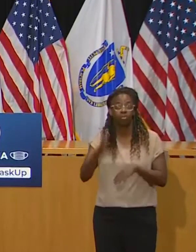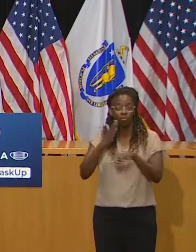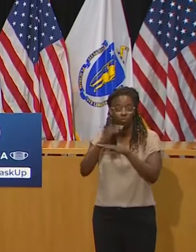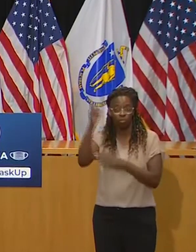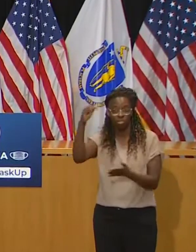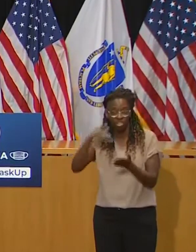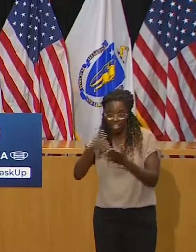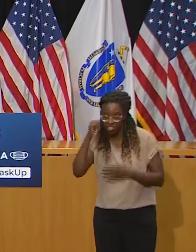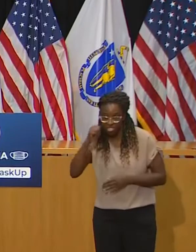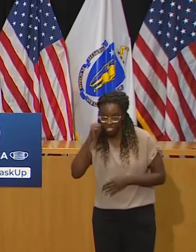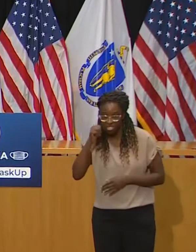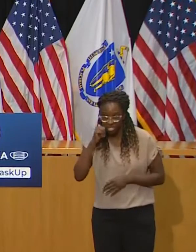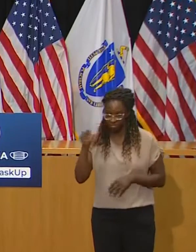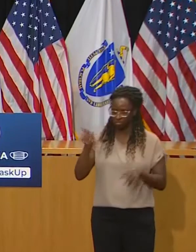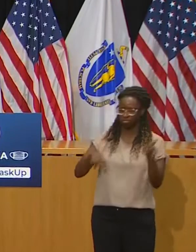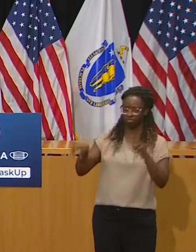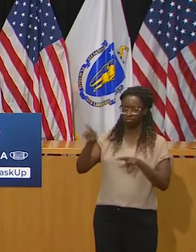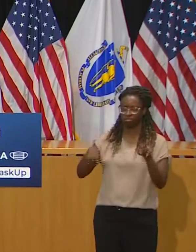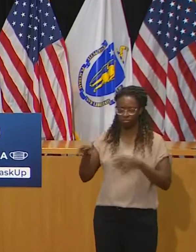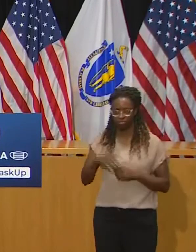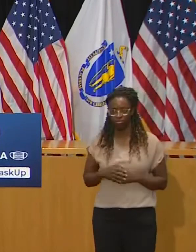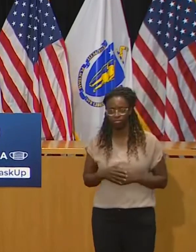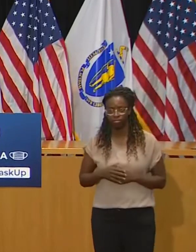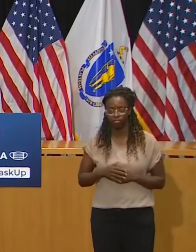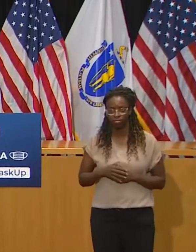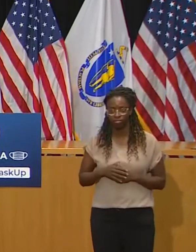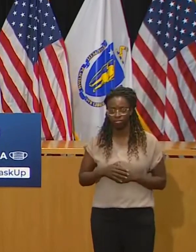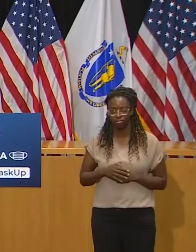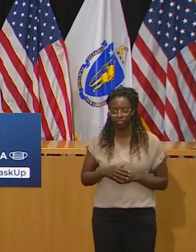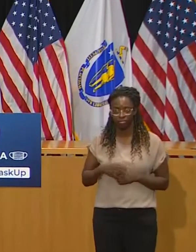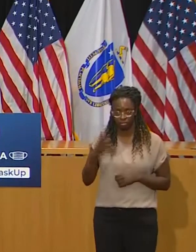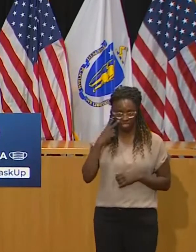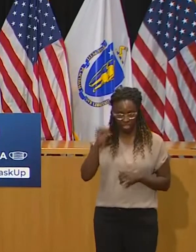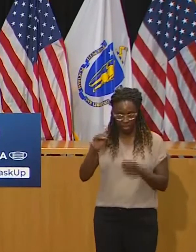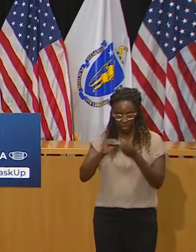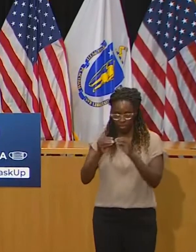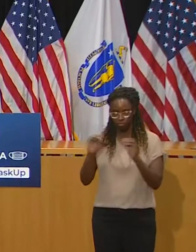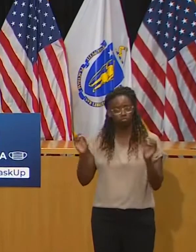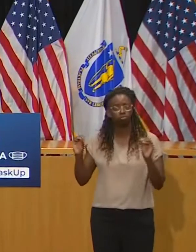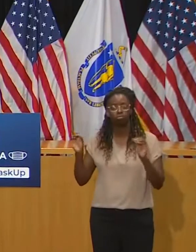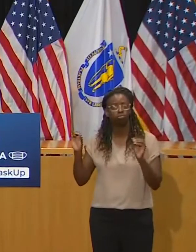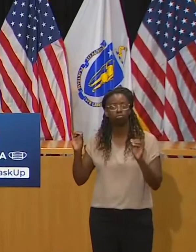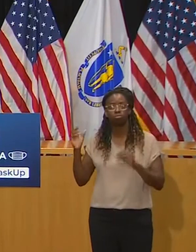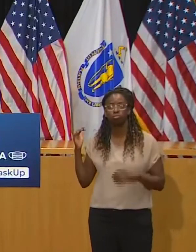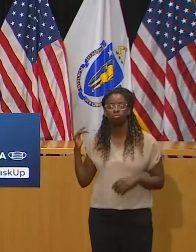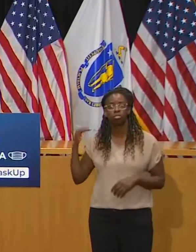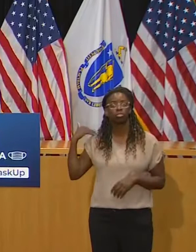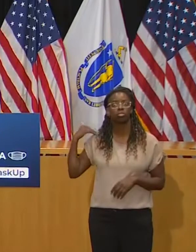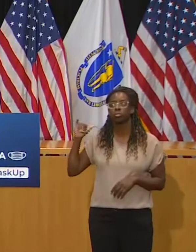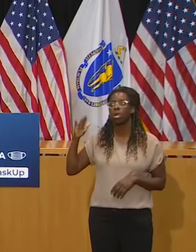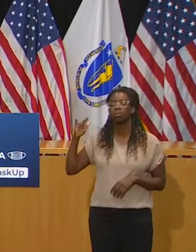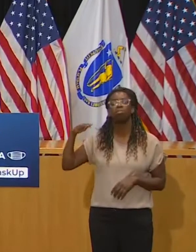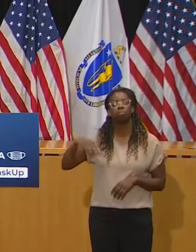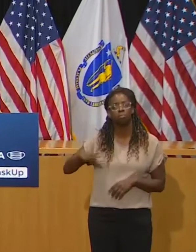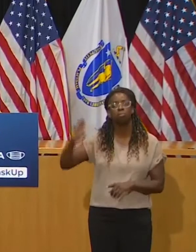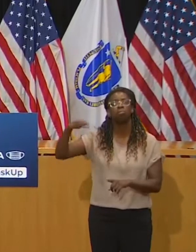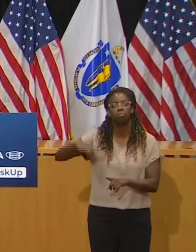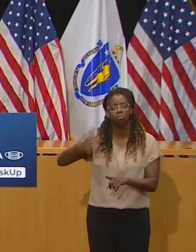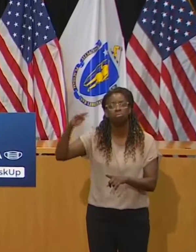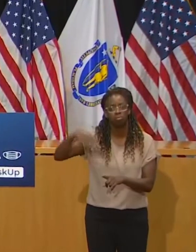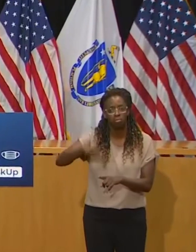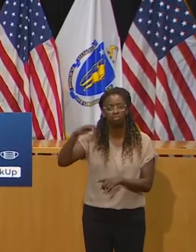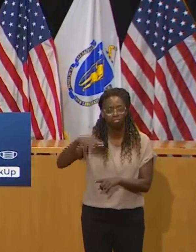May. And as we continue to look at the data, several things become clear. Over the last several weeks, we've seen a significant